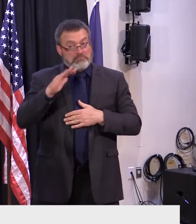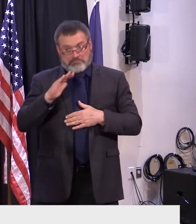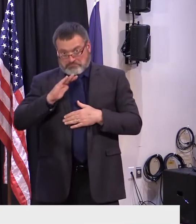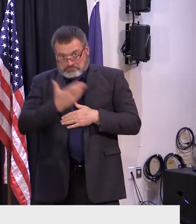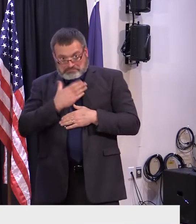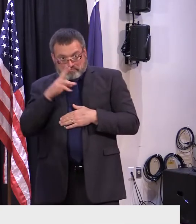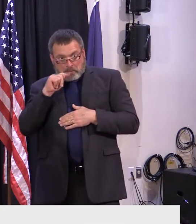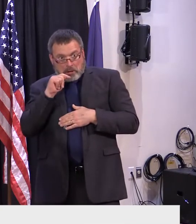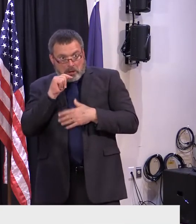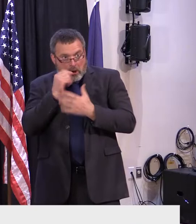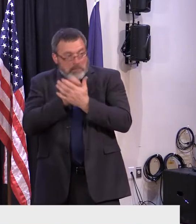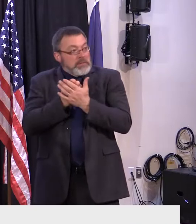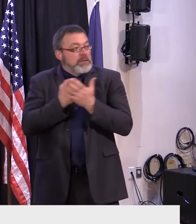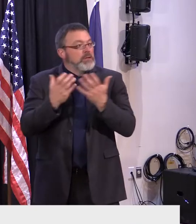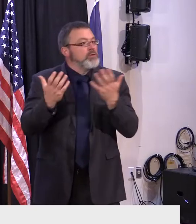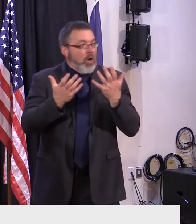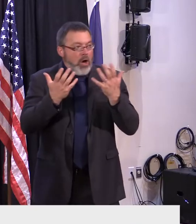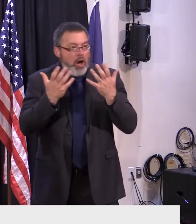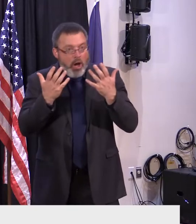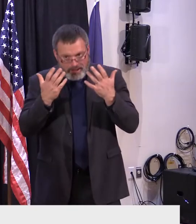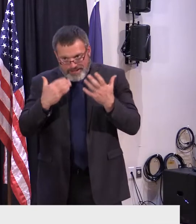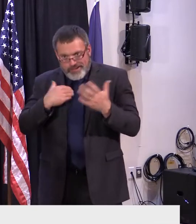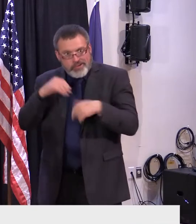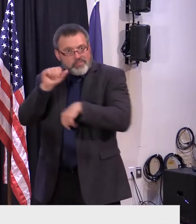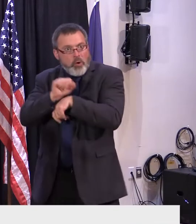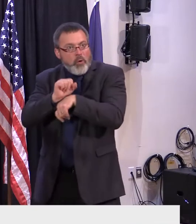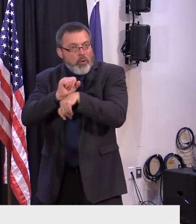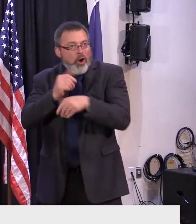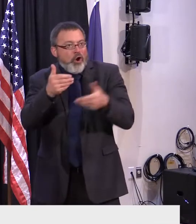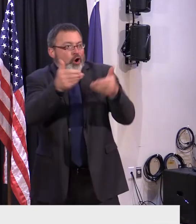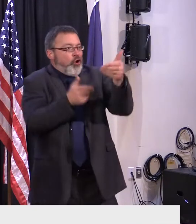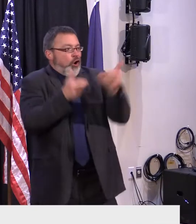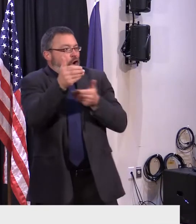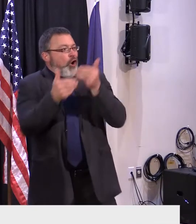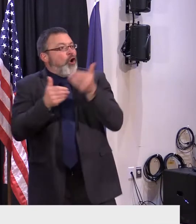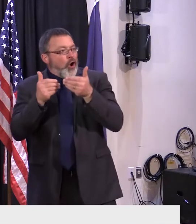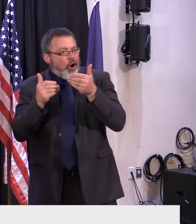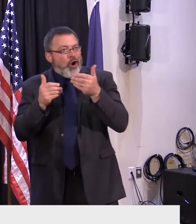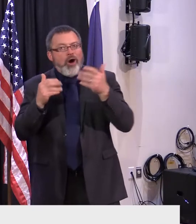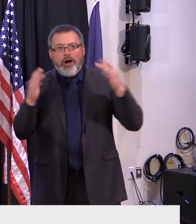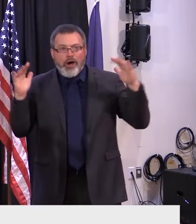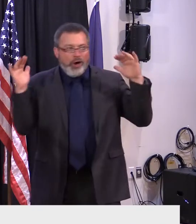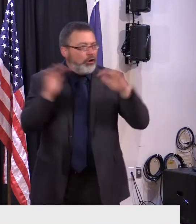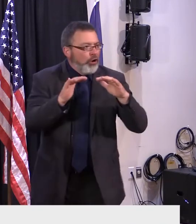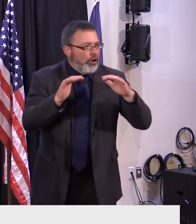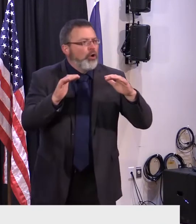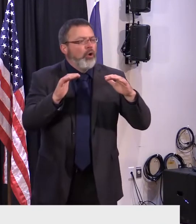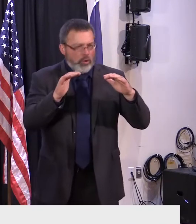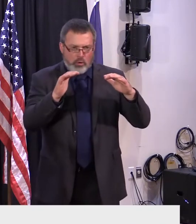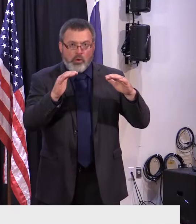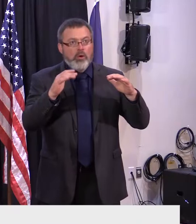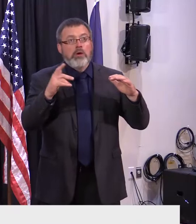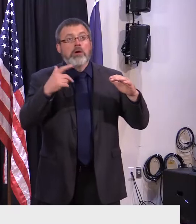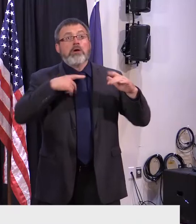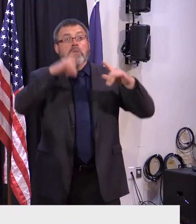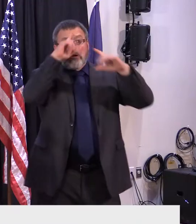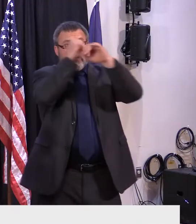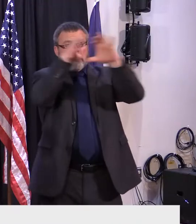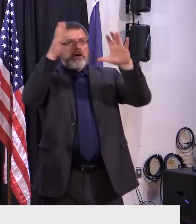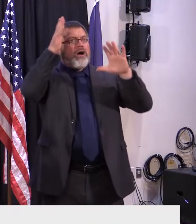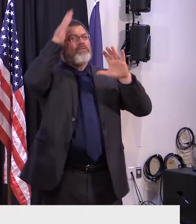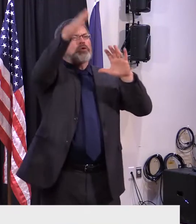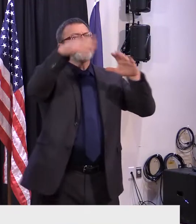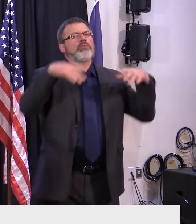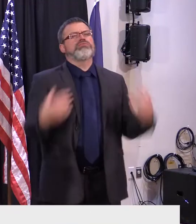the events we attended in Montreal give us hope that the future is bright with our neighbors. The Agency of Commerce and Community